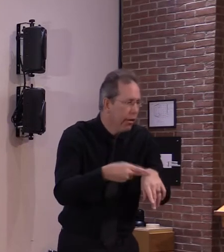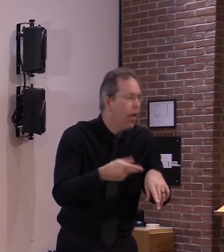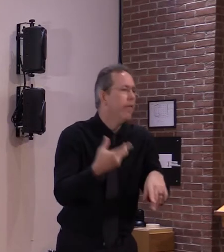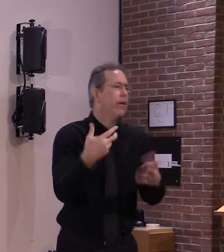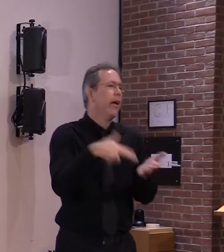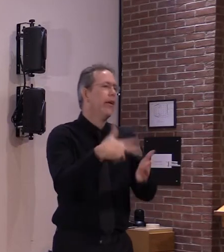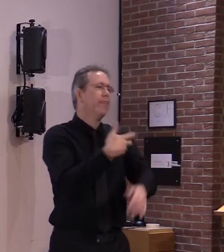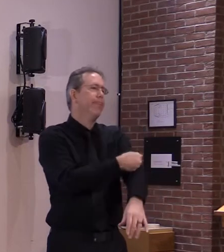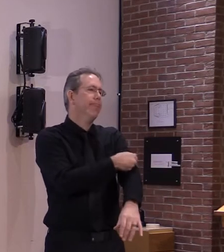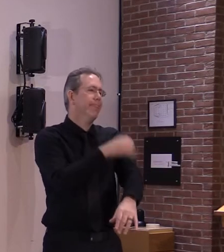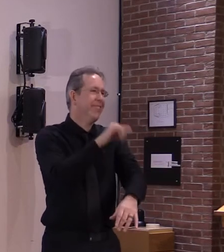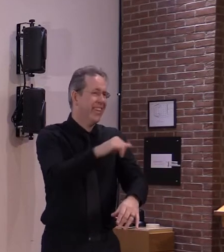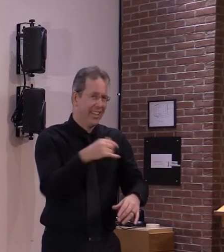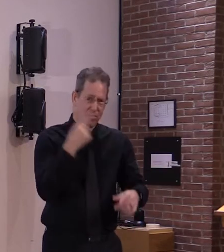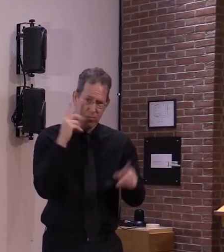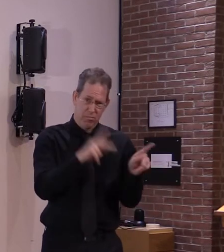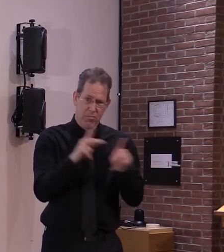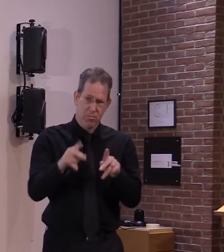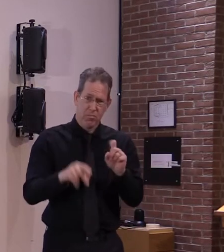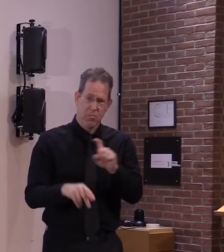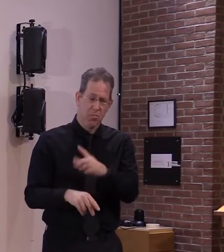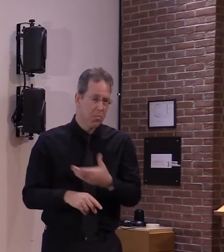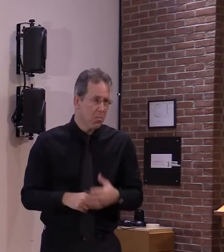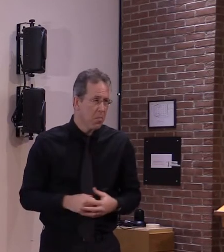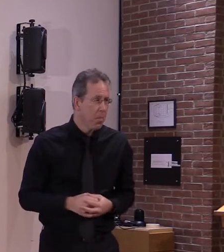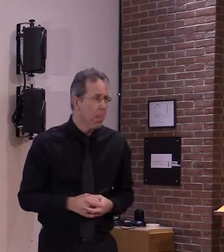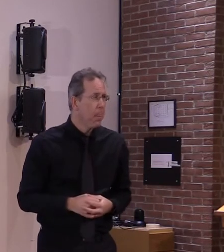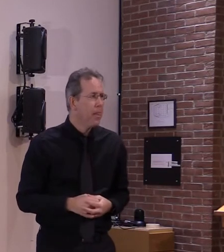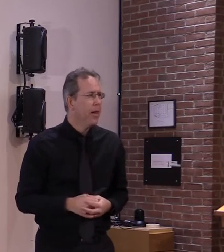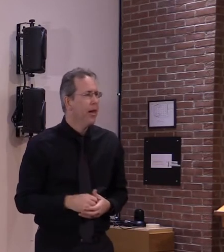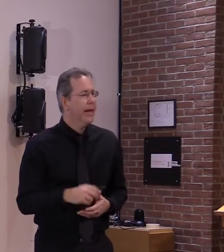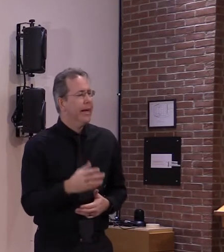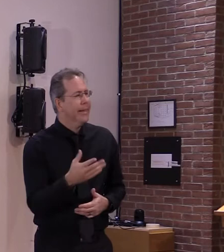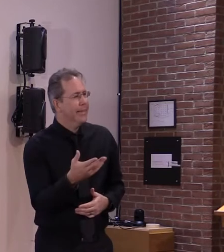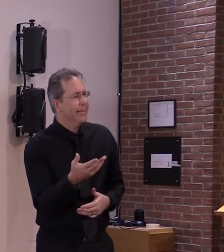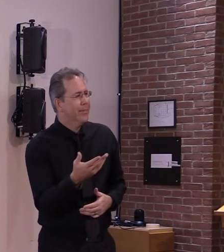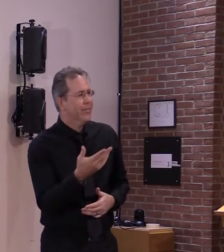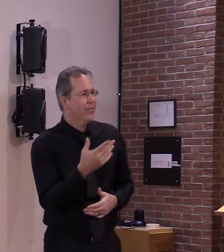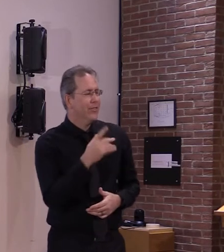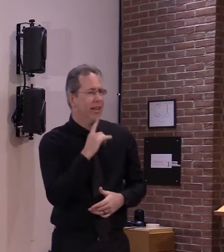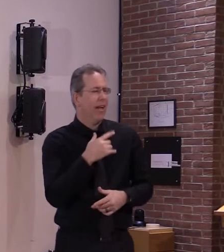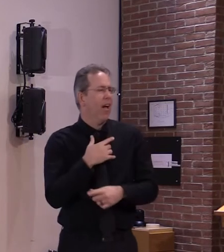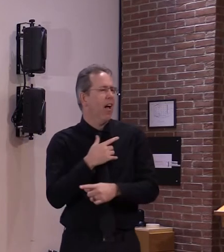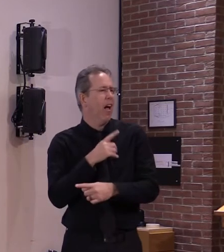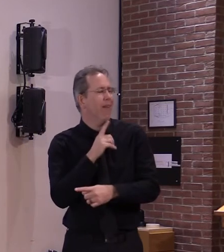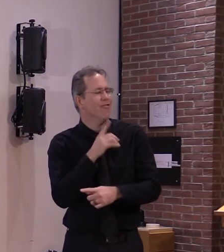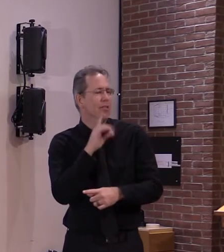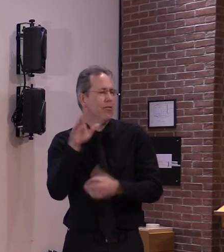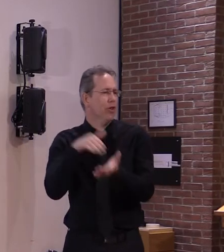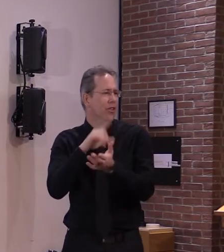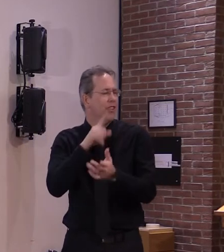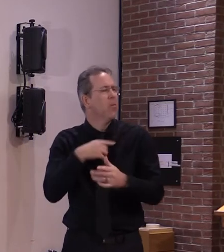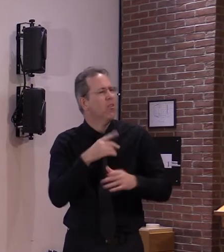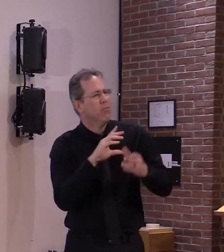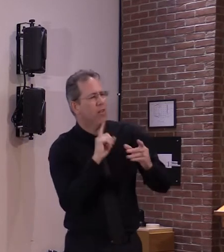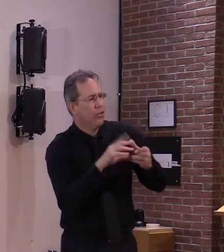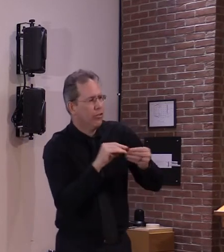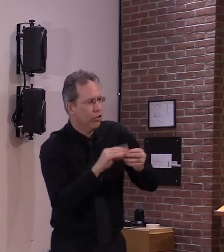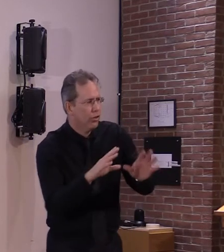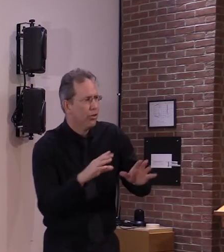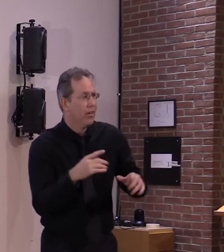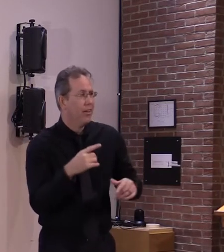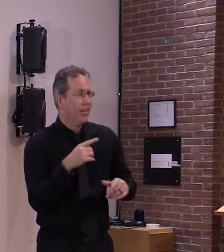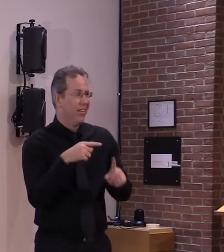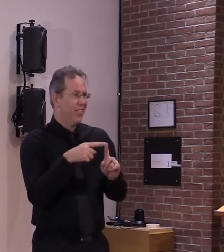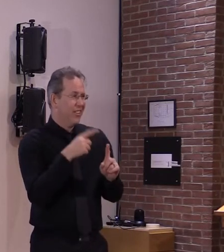yearly or periodical vaccination in order to stay current or it has to change if it if it does mutate